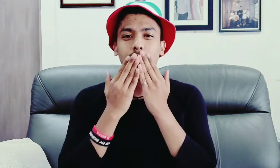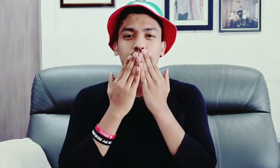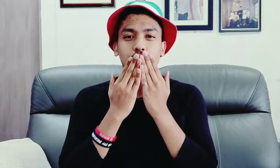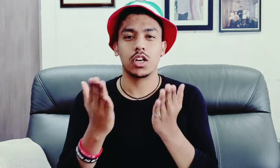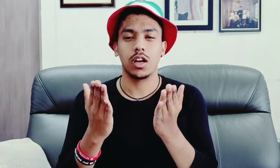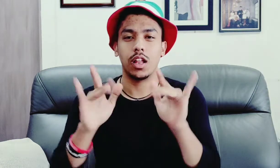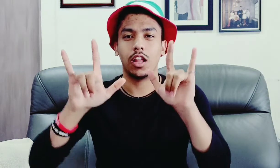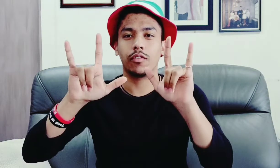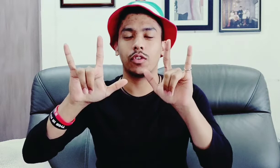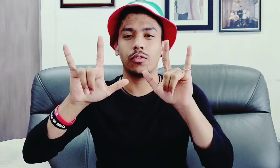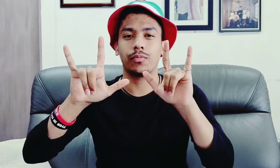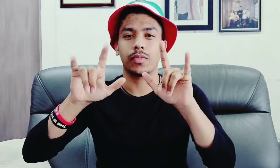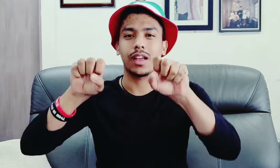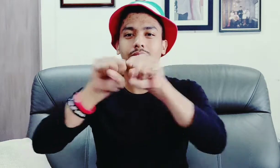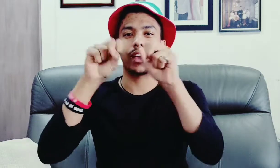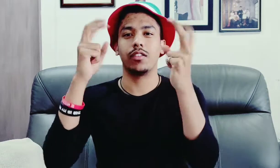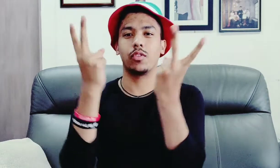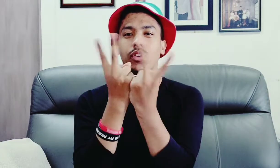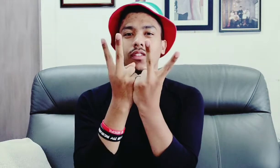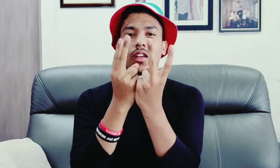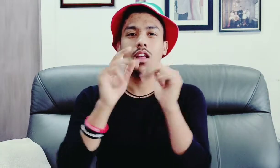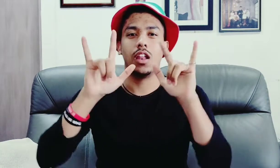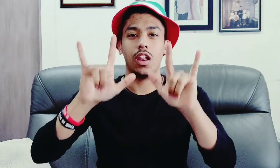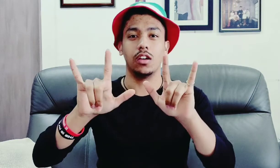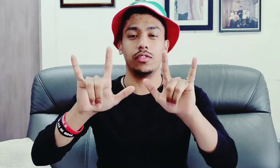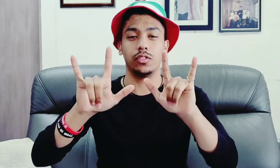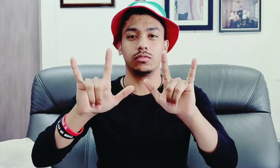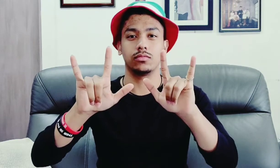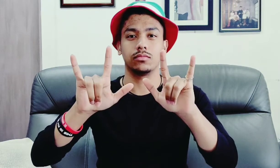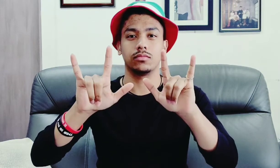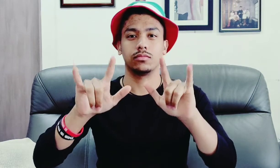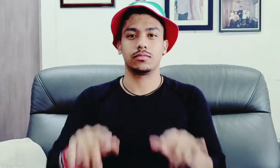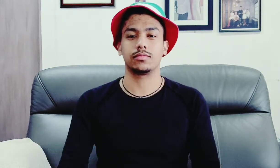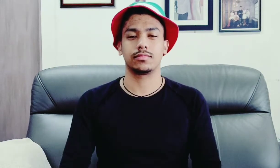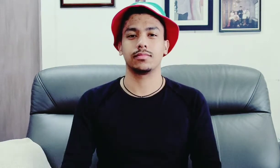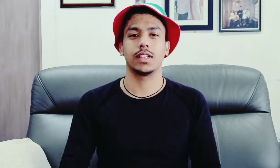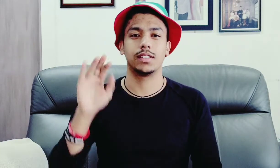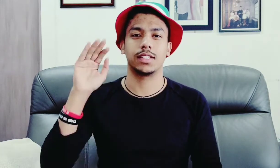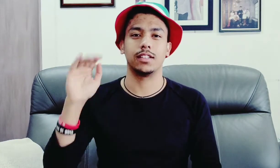love you silent voice loves you ta-ta